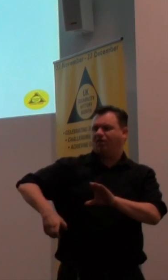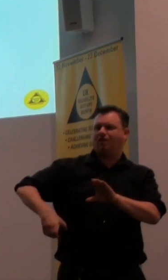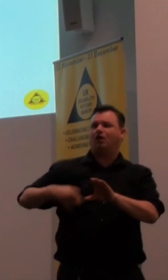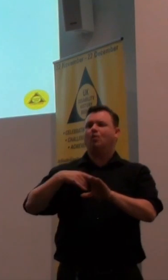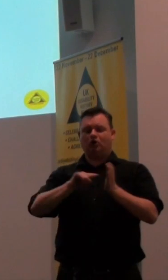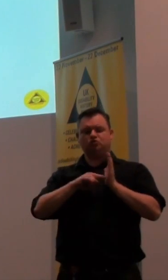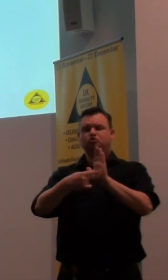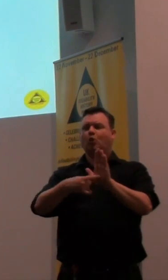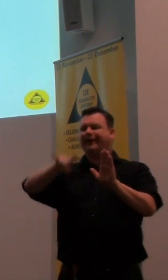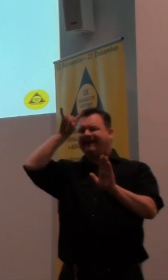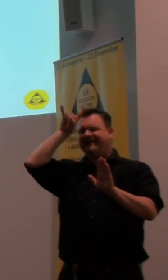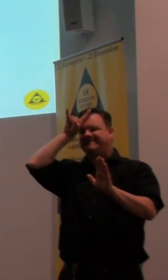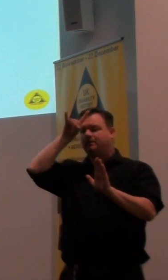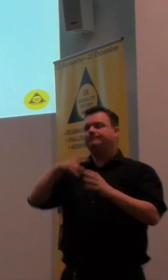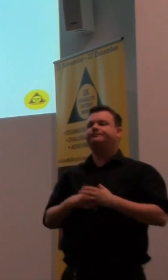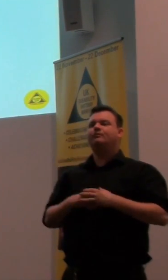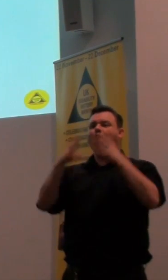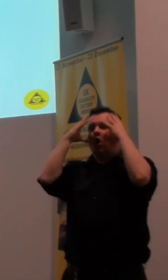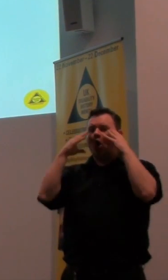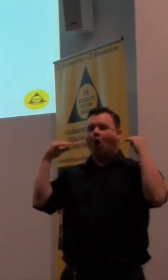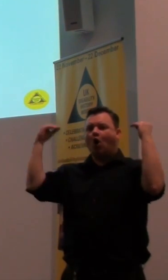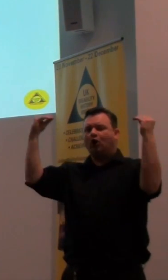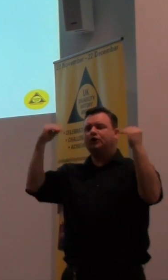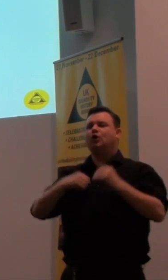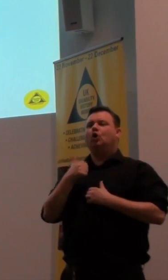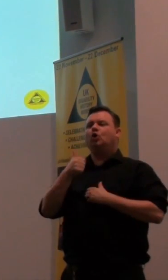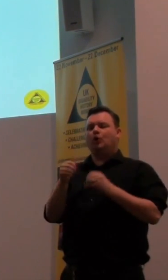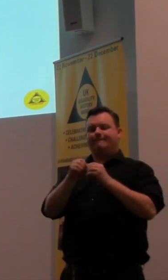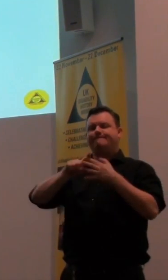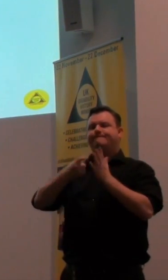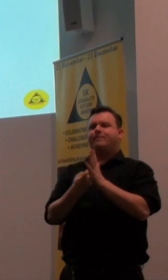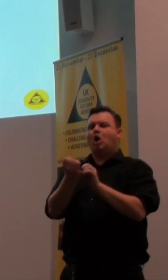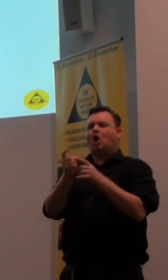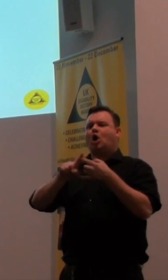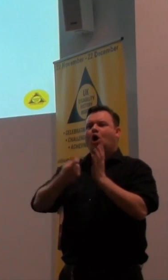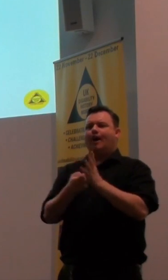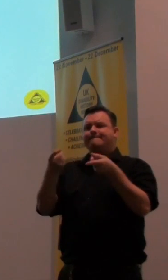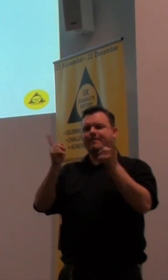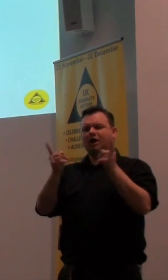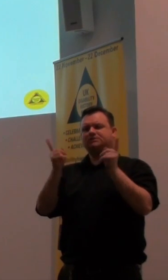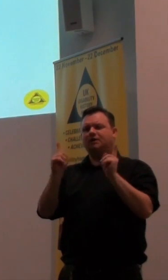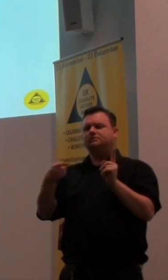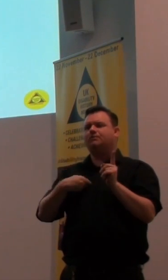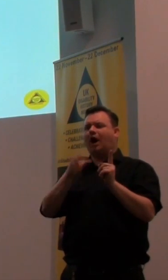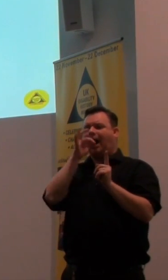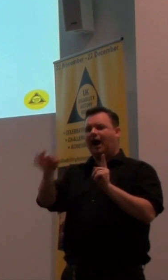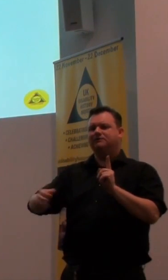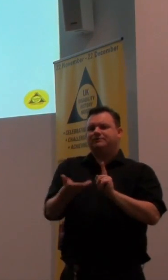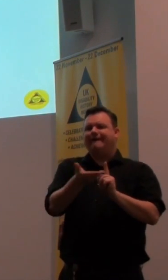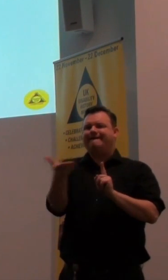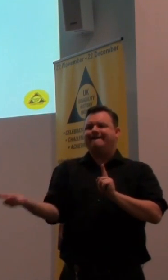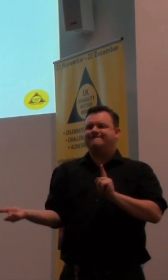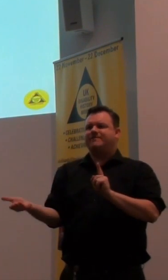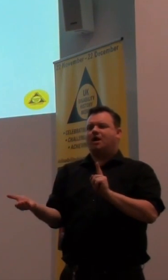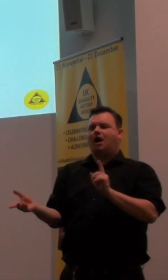In Holland, in 1600, the good burgomasters and mistresses were asked to give out arms,